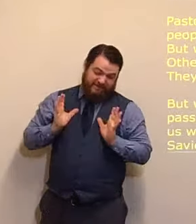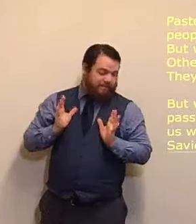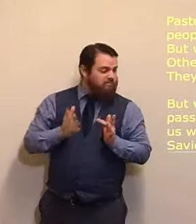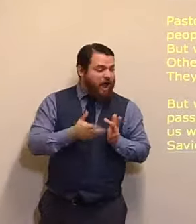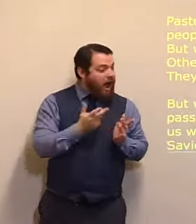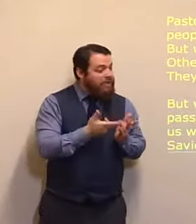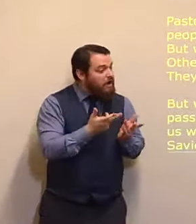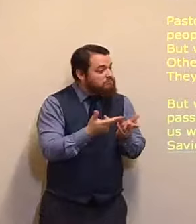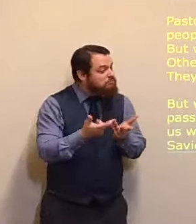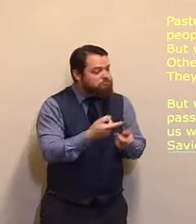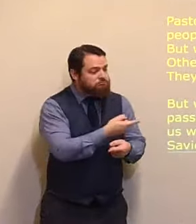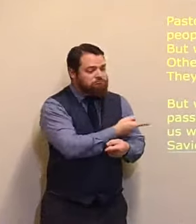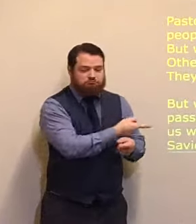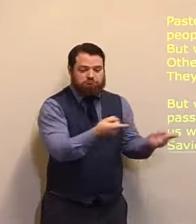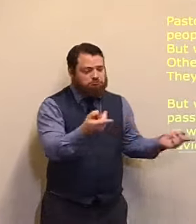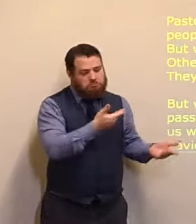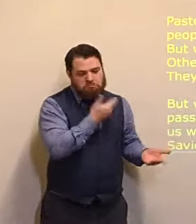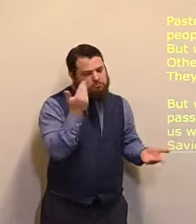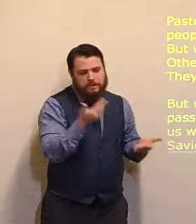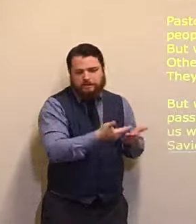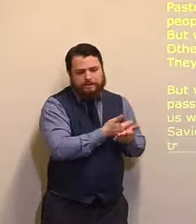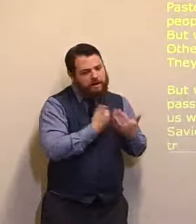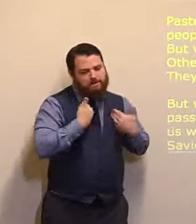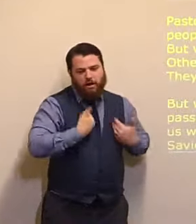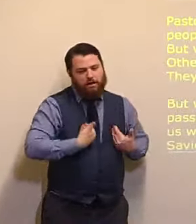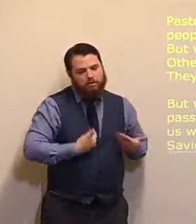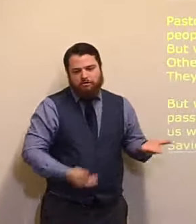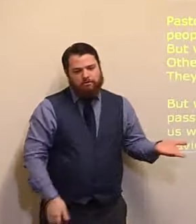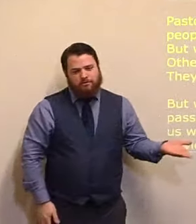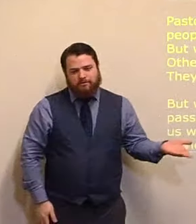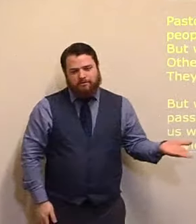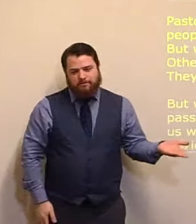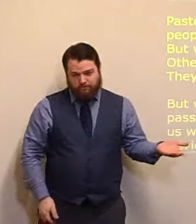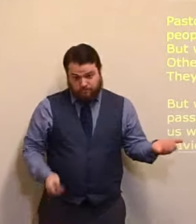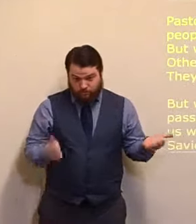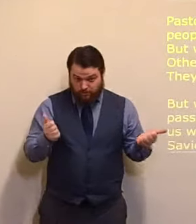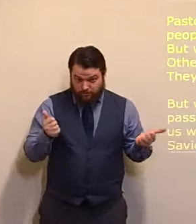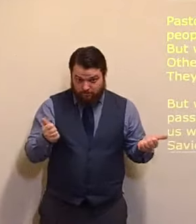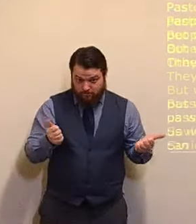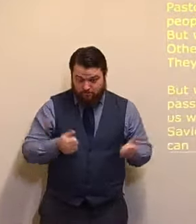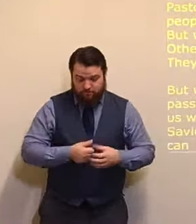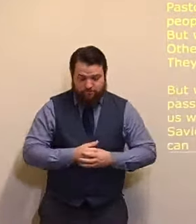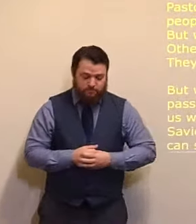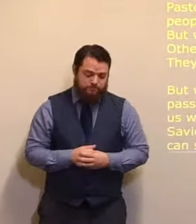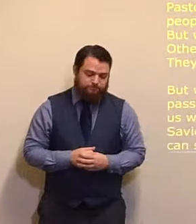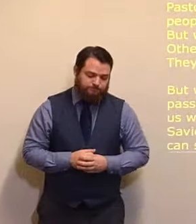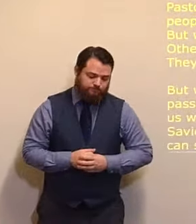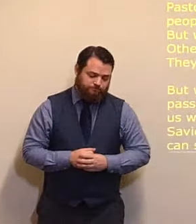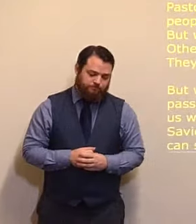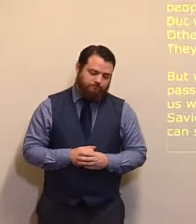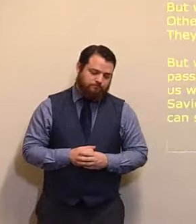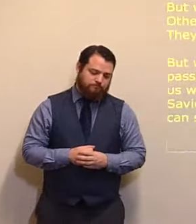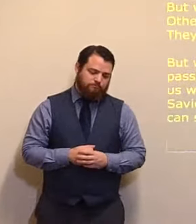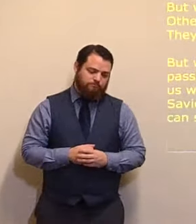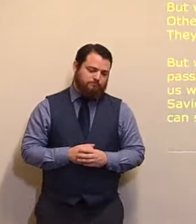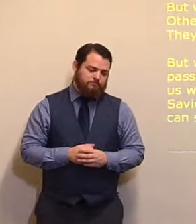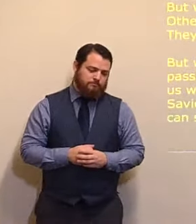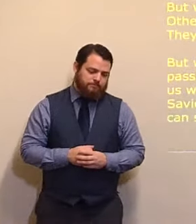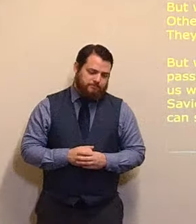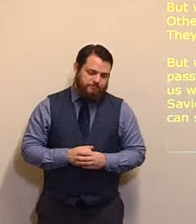There is a number, of qualities, and virtues, and, I have a good dozen of them, don't be, don't be